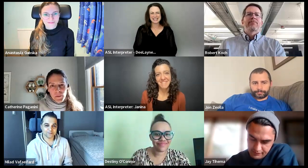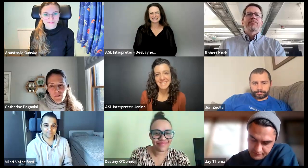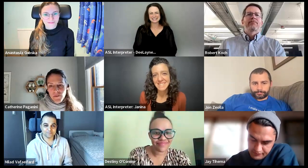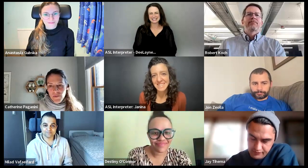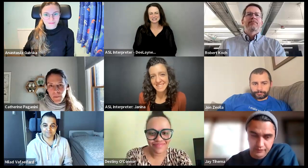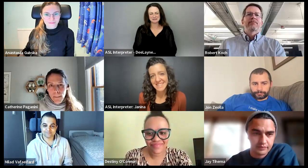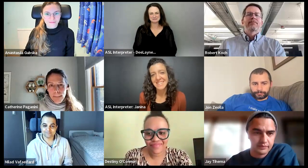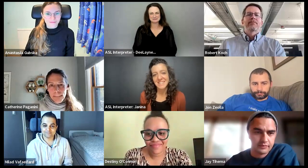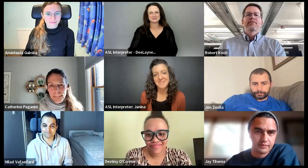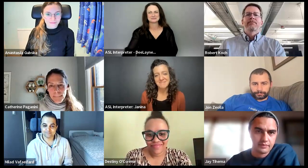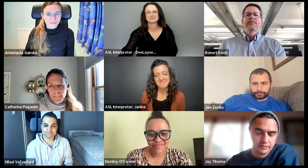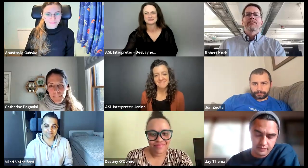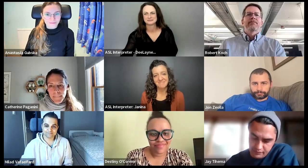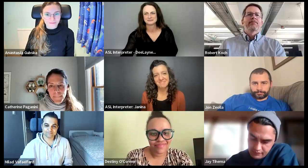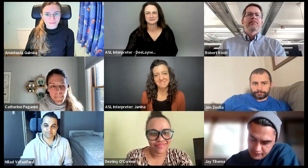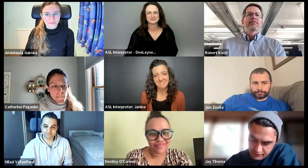Thanks. Thanks, Jay.